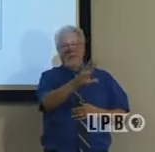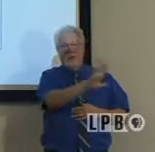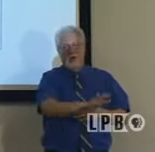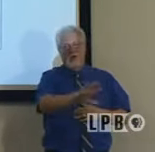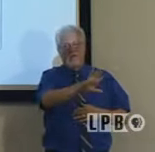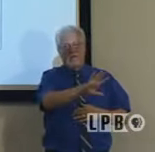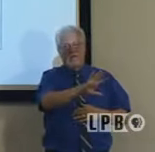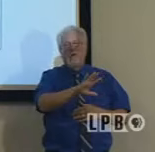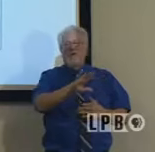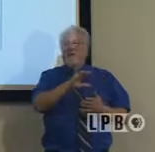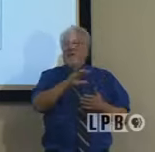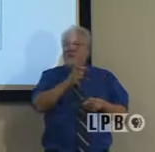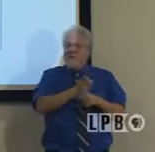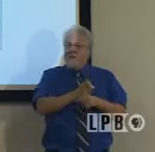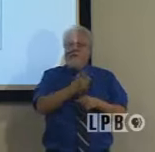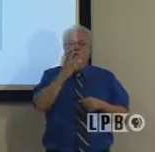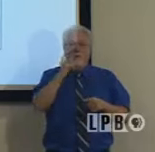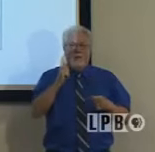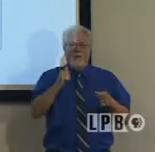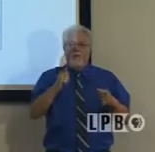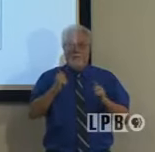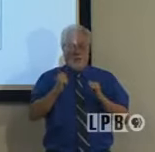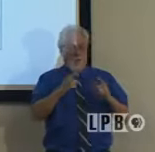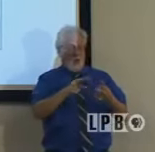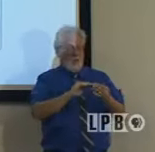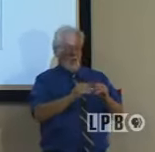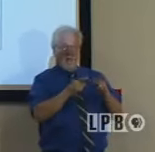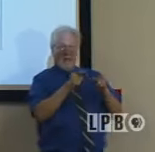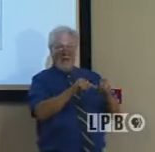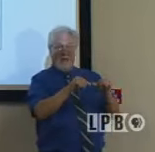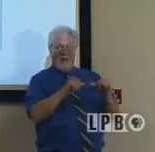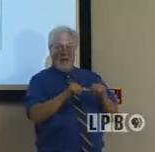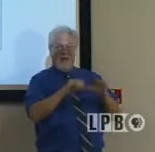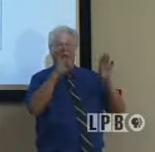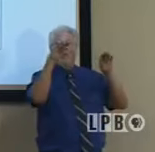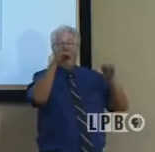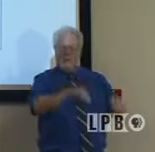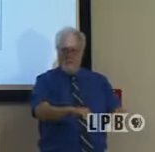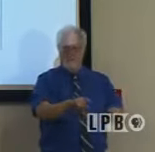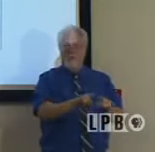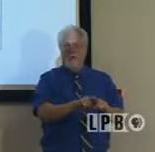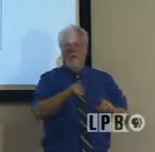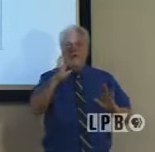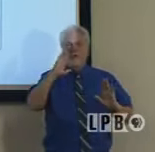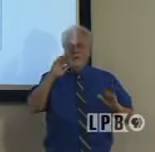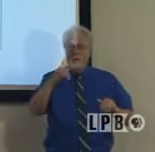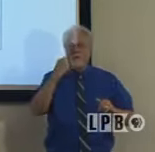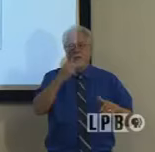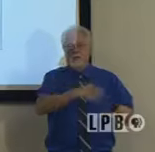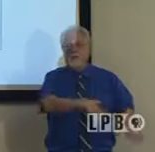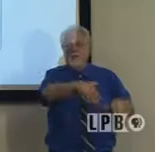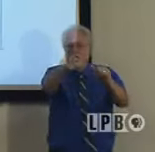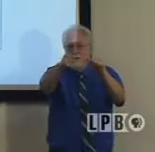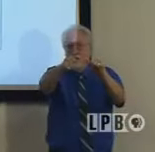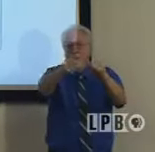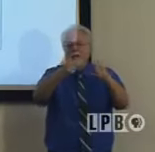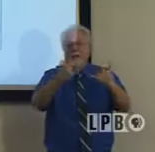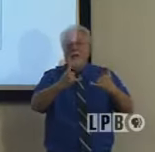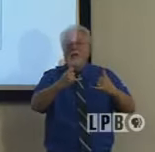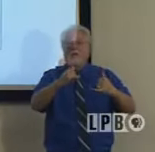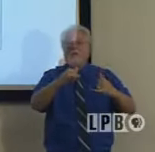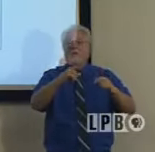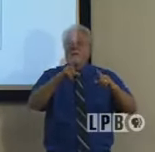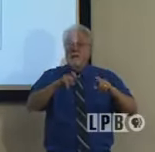surrounding regions. That's a little bit difficult because all of the numbers in that area plummeted, as you'd expect, because of evacuation. And now as we see